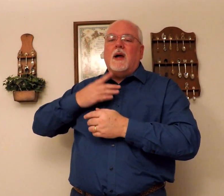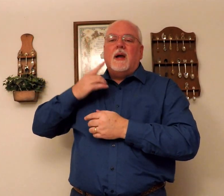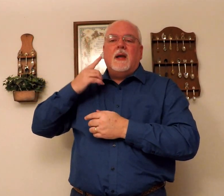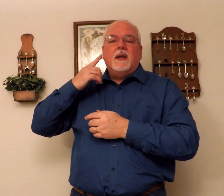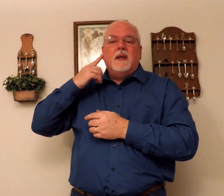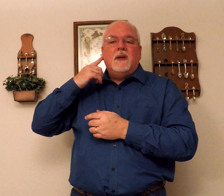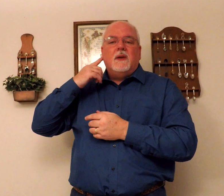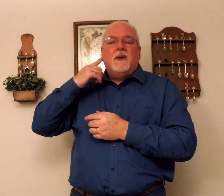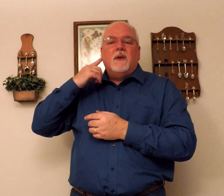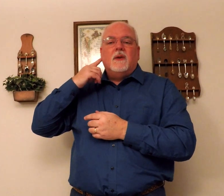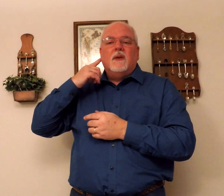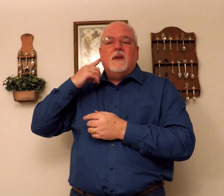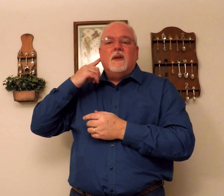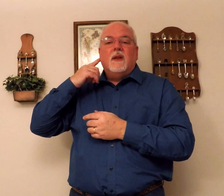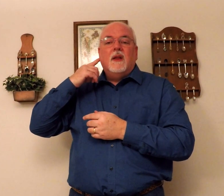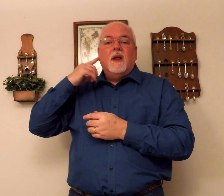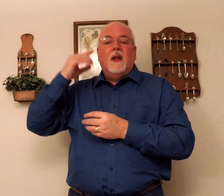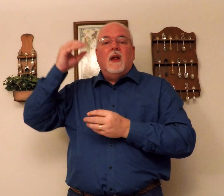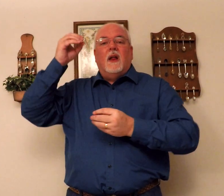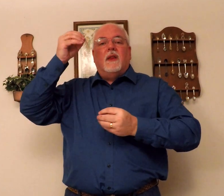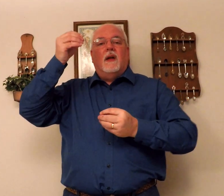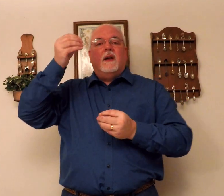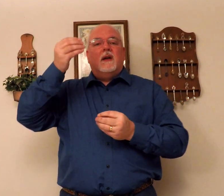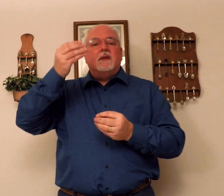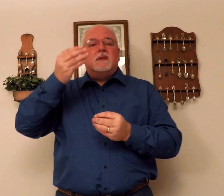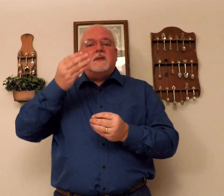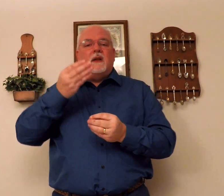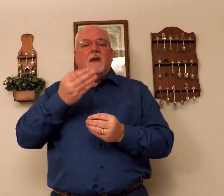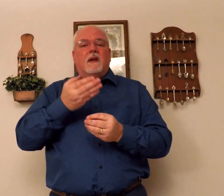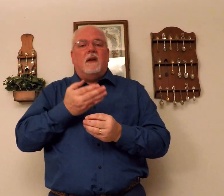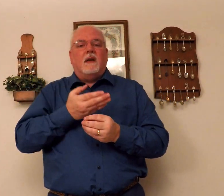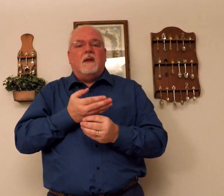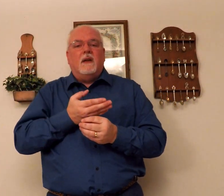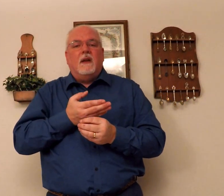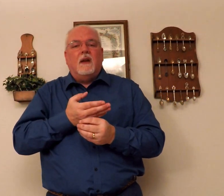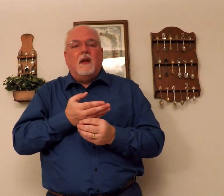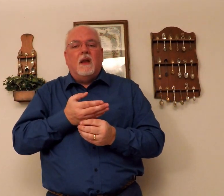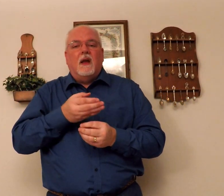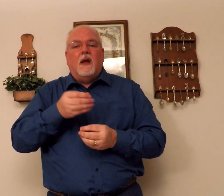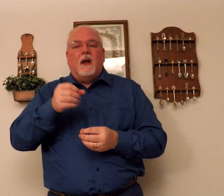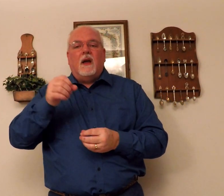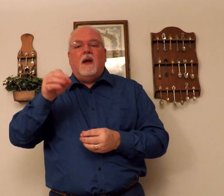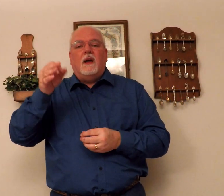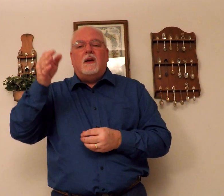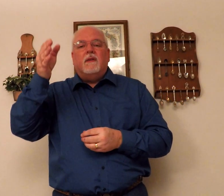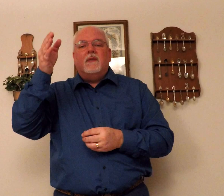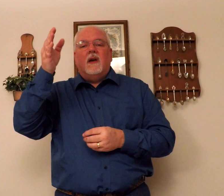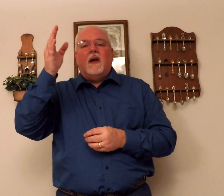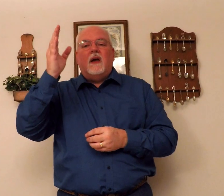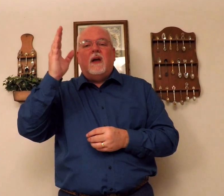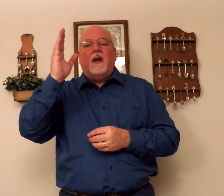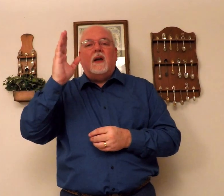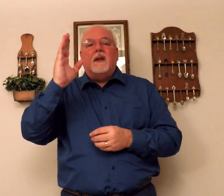ears the son of god